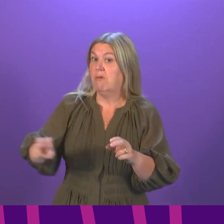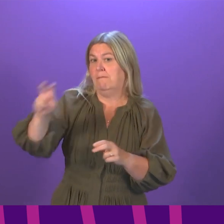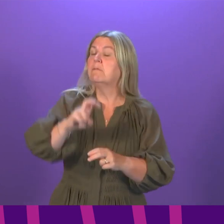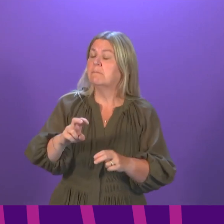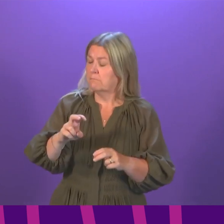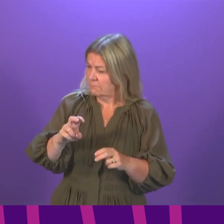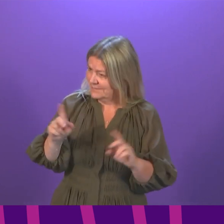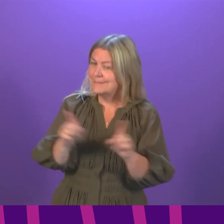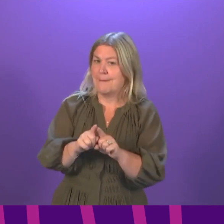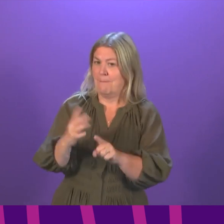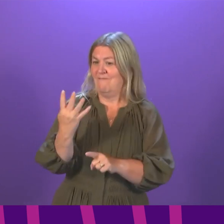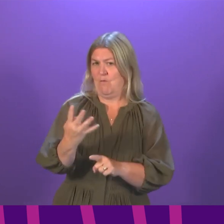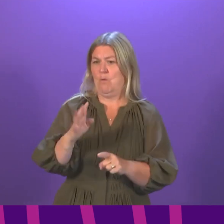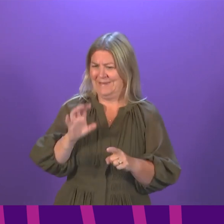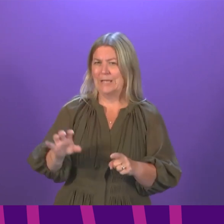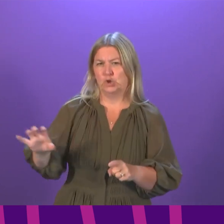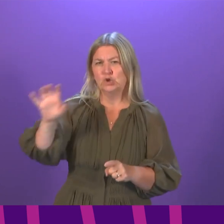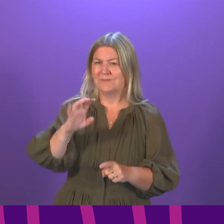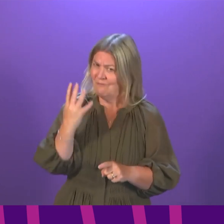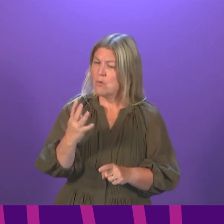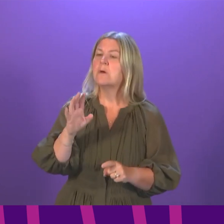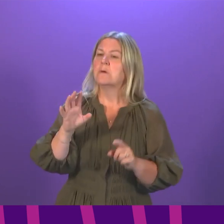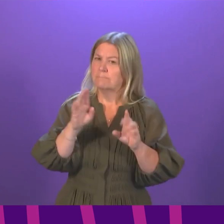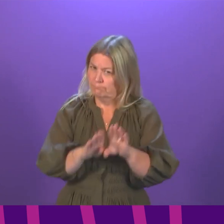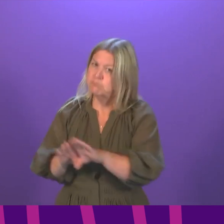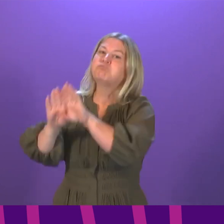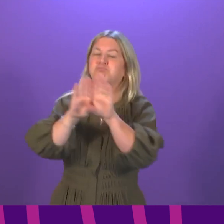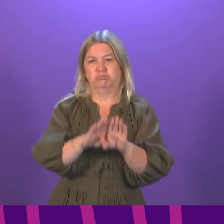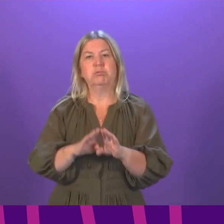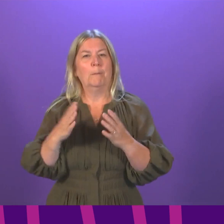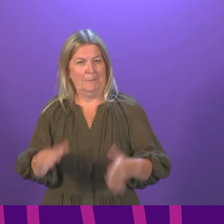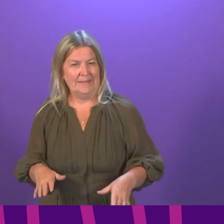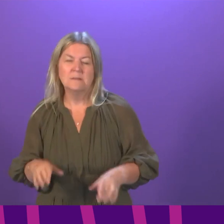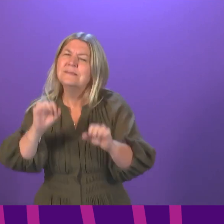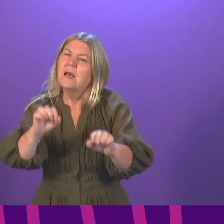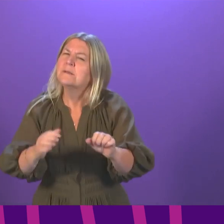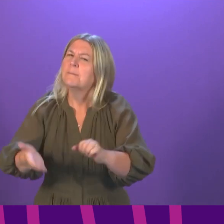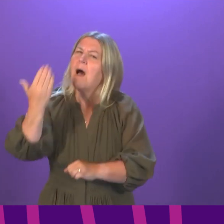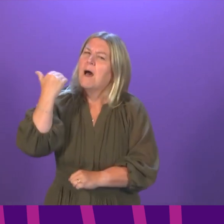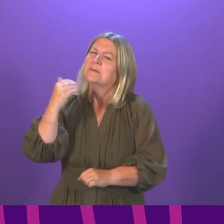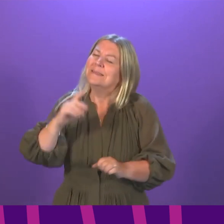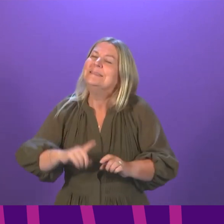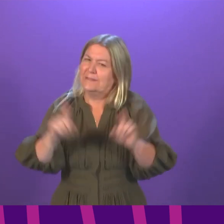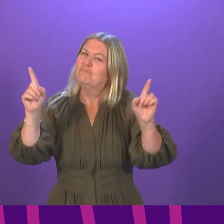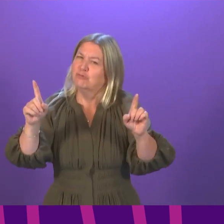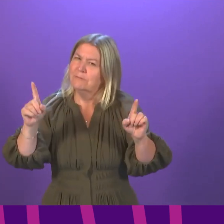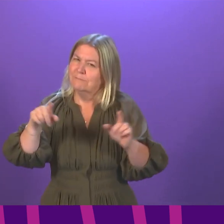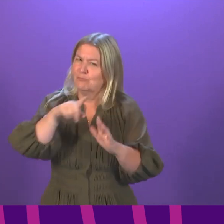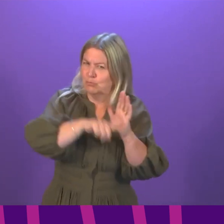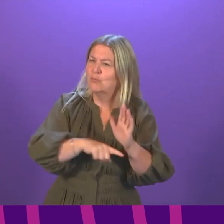always been the case, because there have been times where we have thought that a more rigorous approach was required.